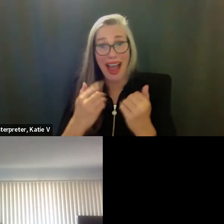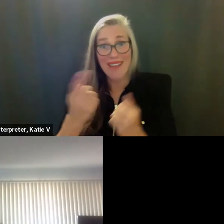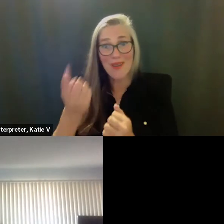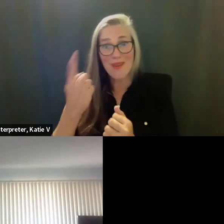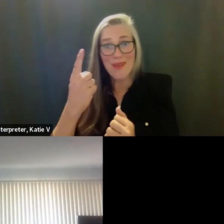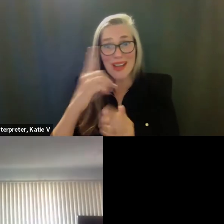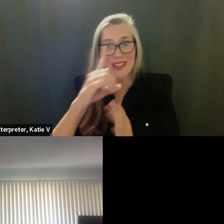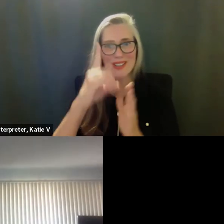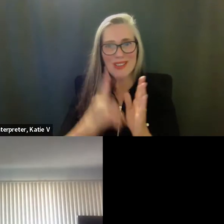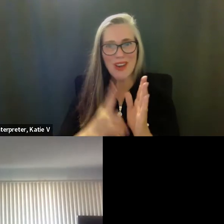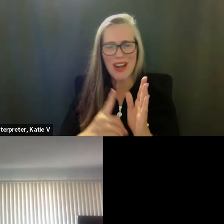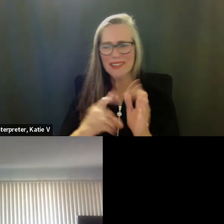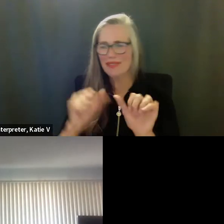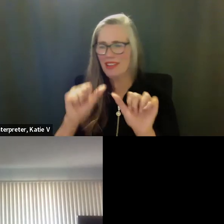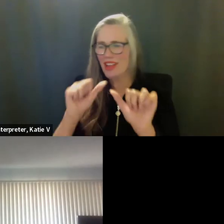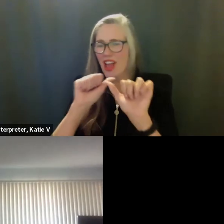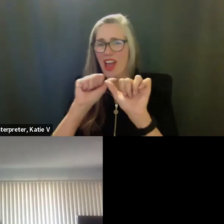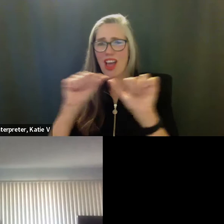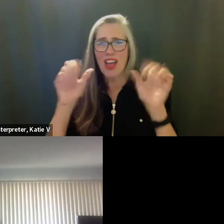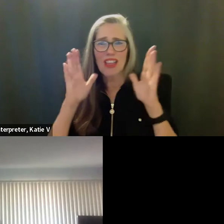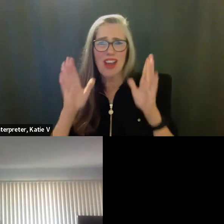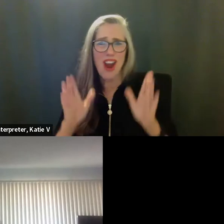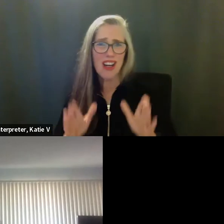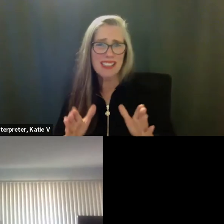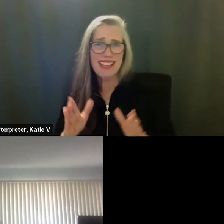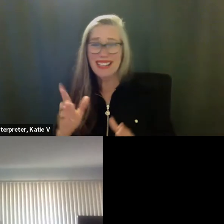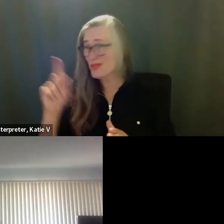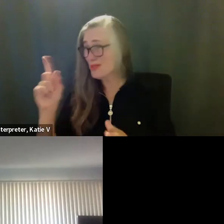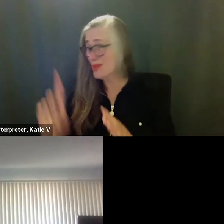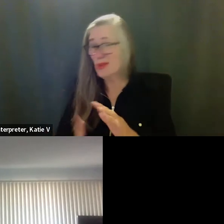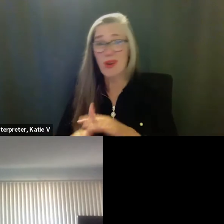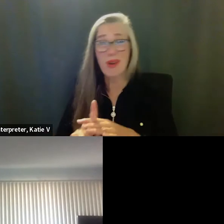Our architect was supposed to be here, but that's okay. I think I'll do.